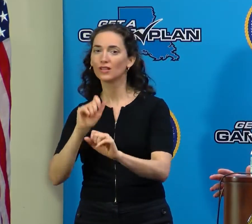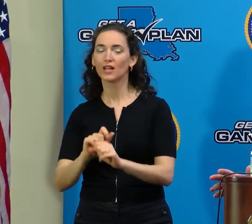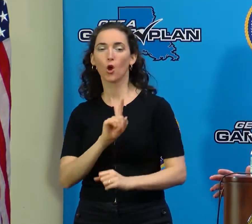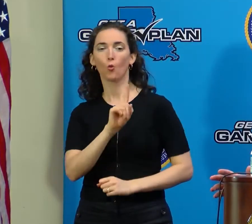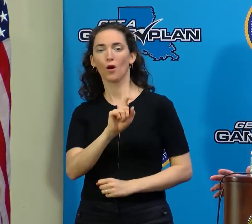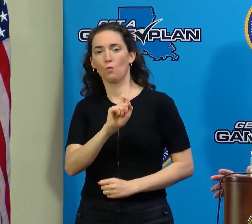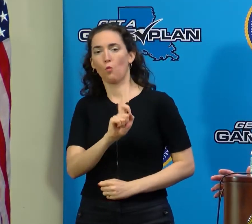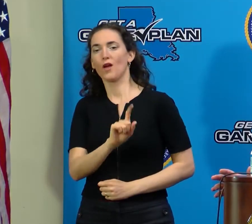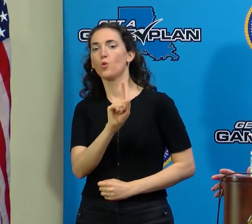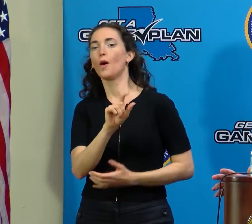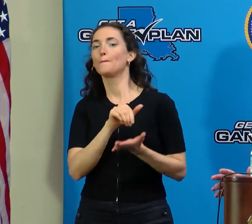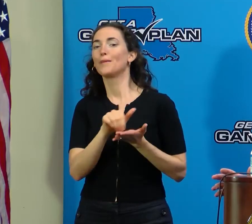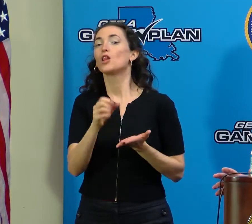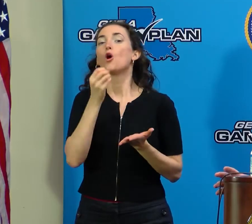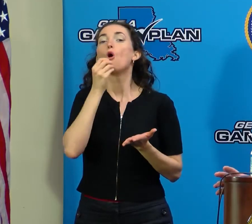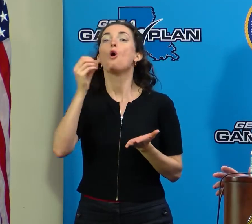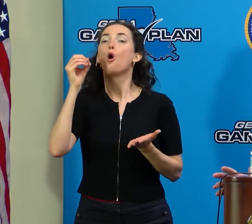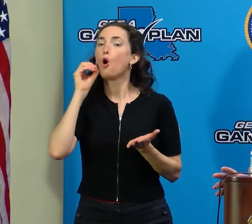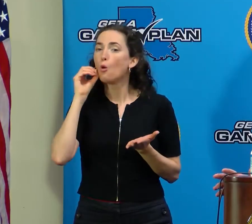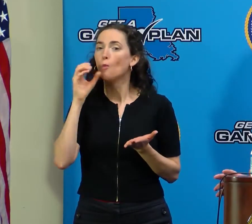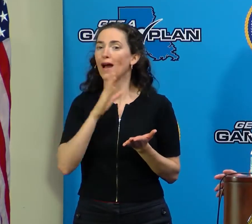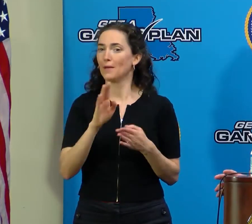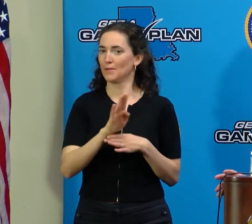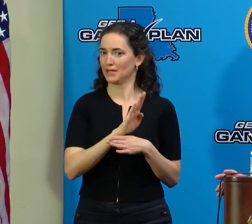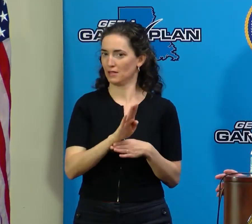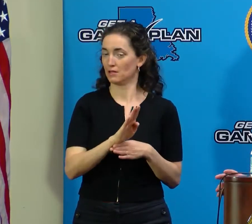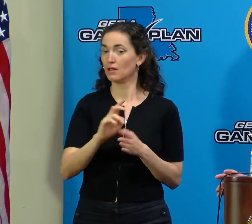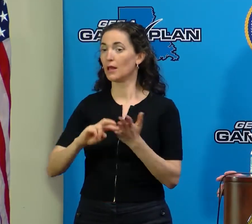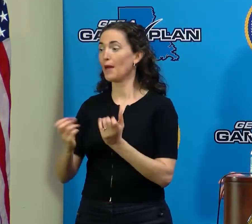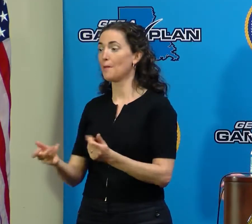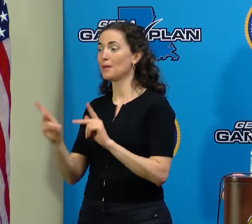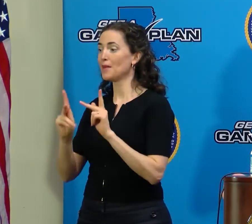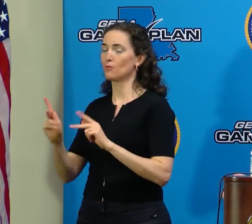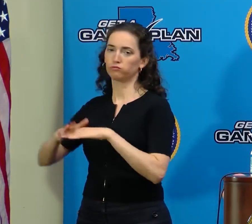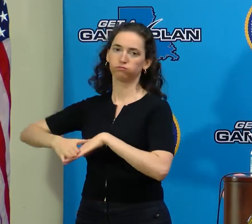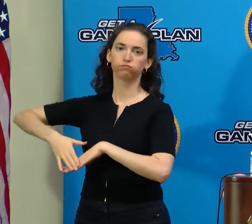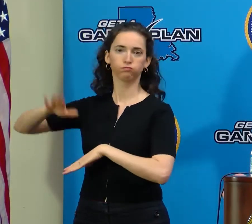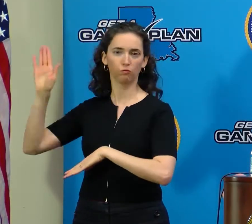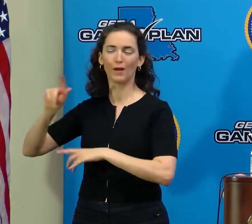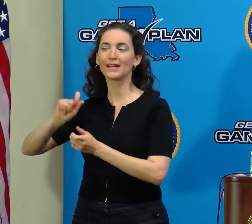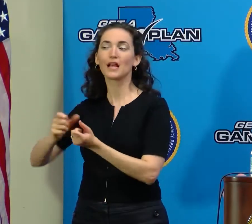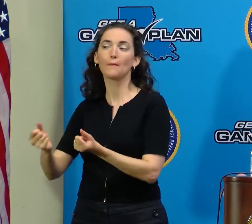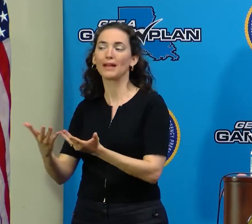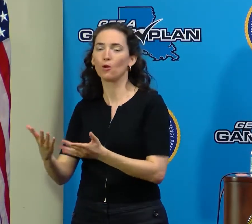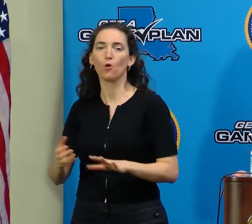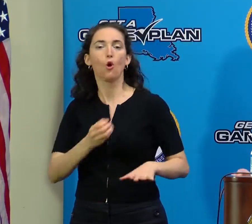It's well over a million people. I don't have a precise number for you.